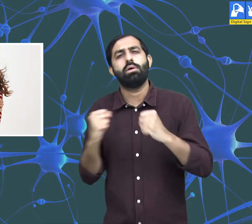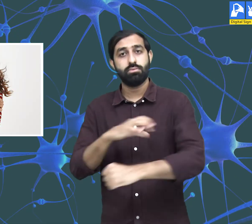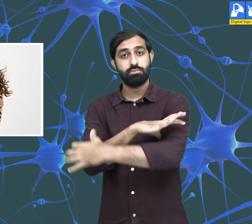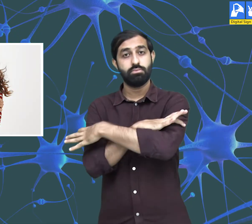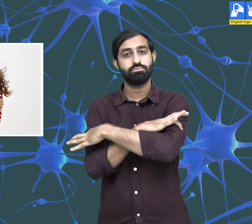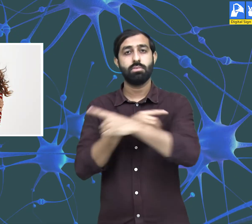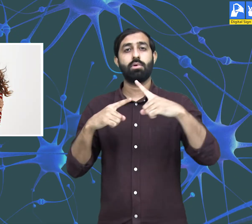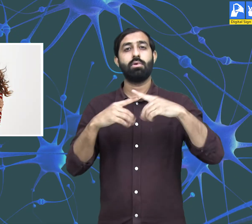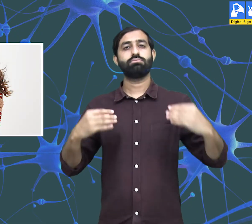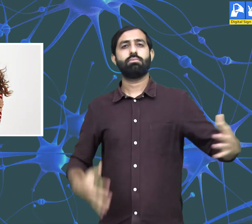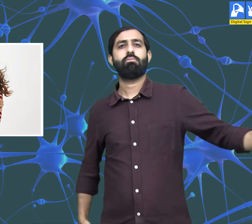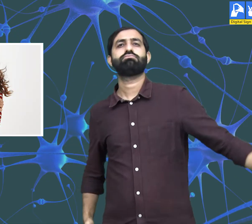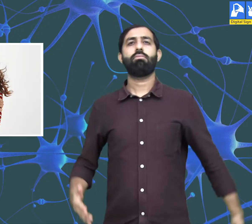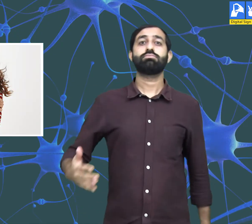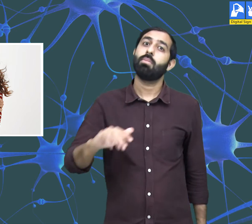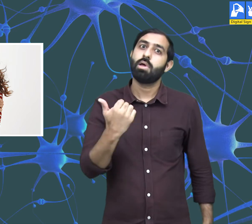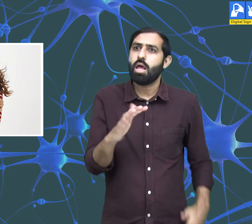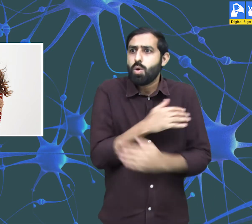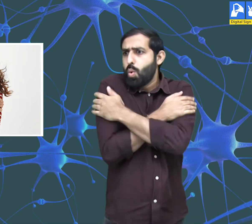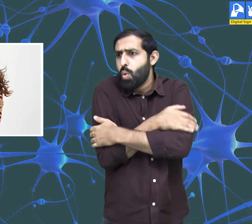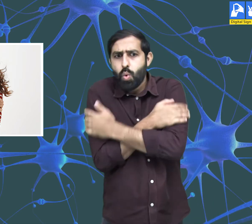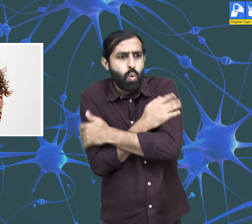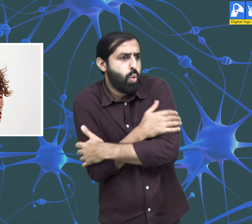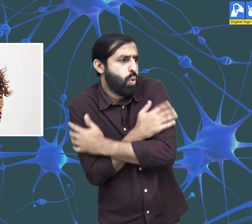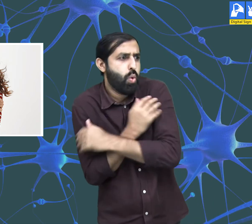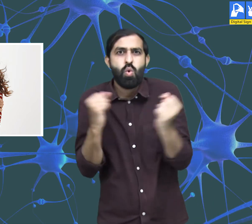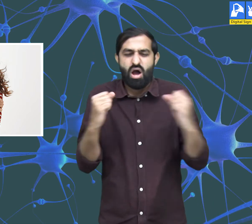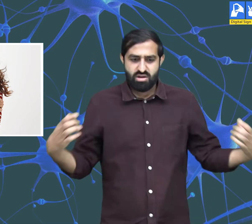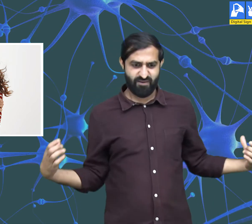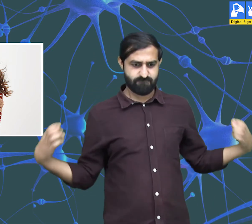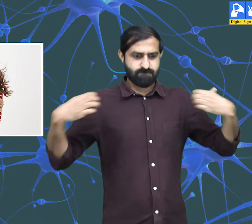We shiver when our body feels cold.